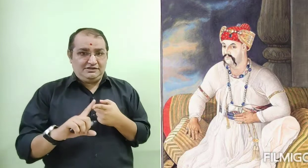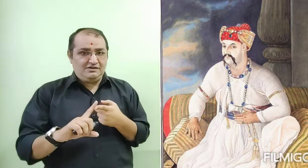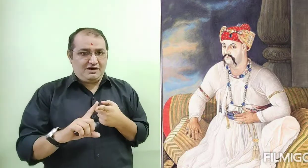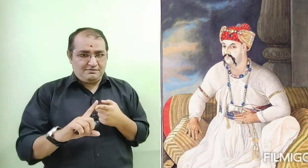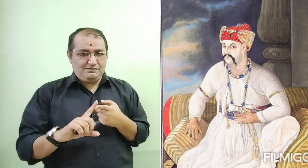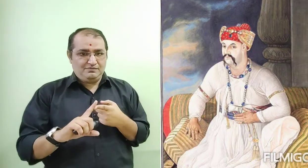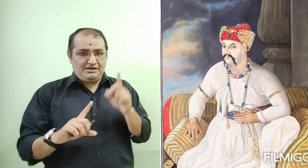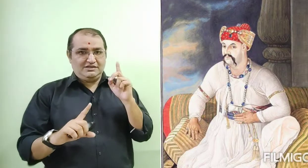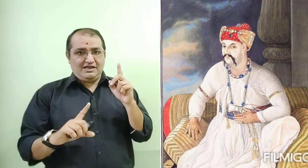Nabaab.